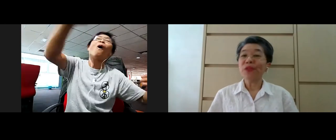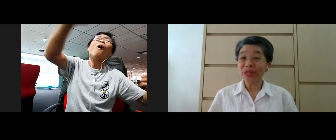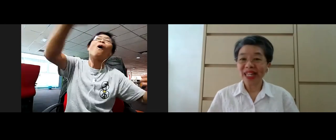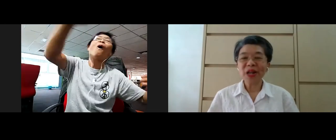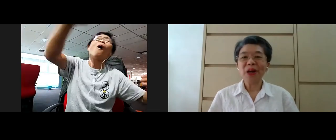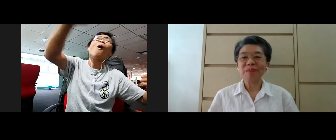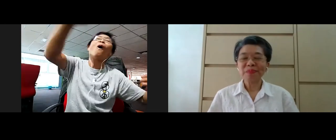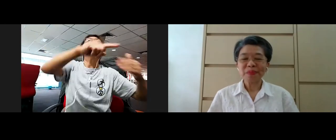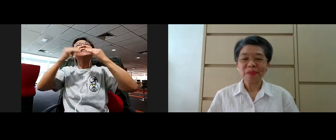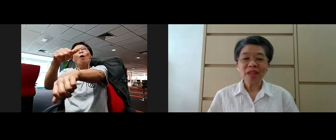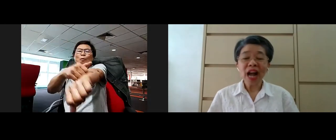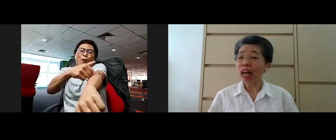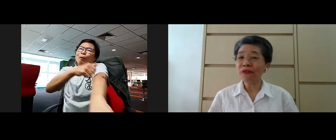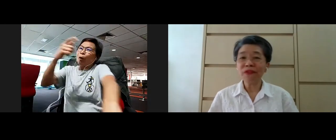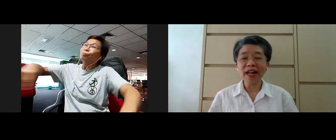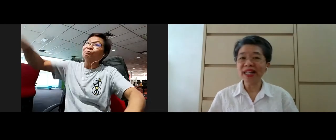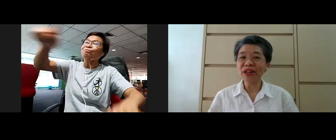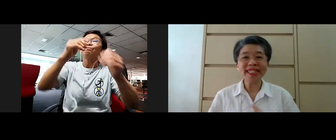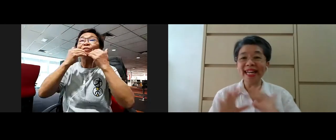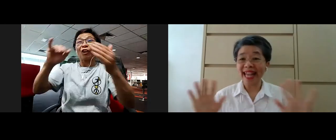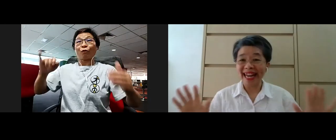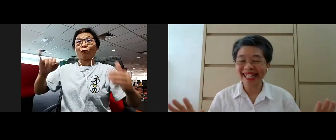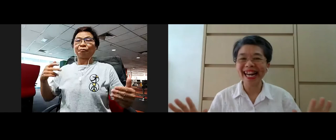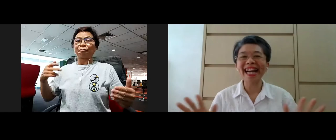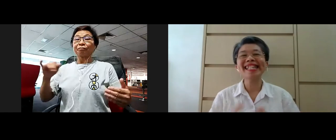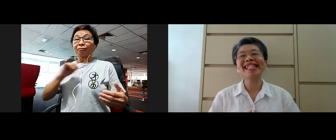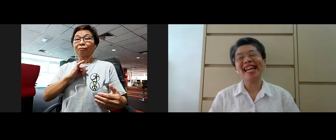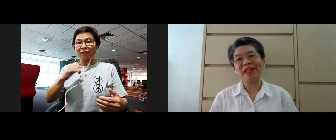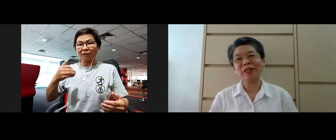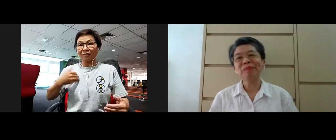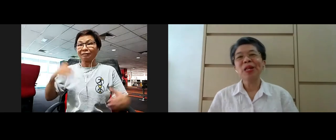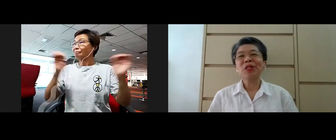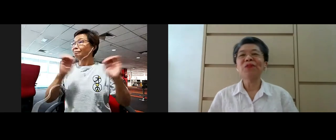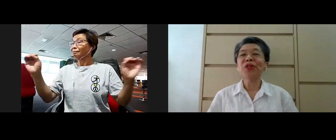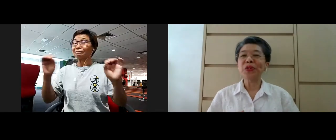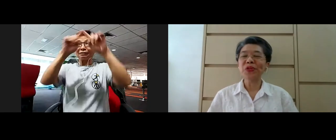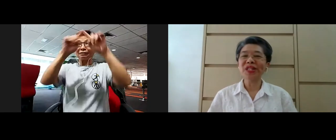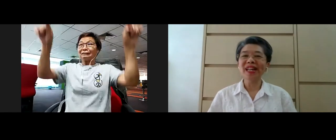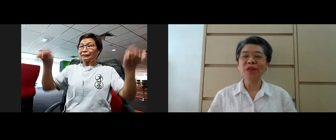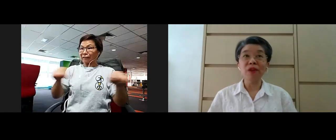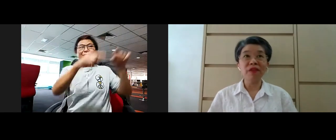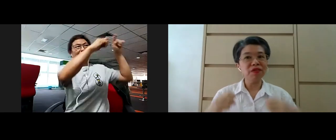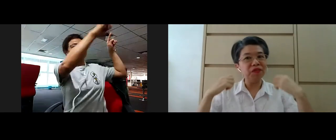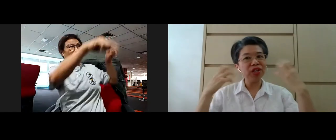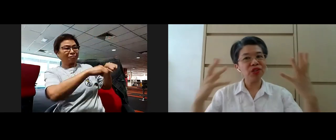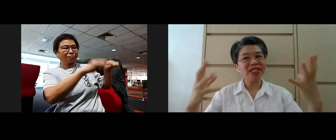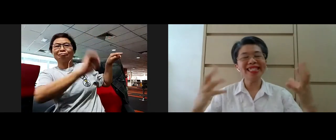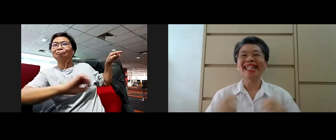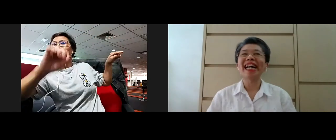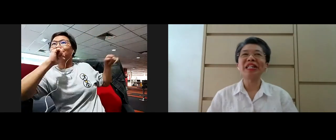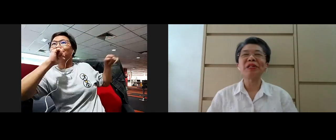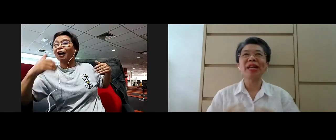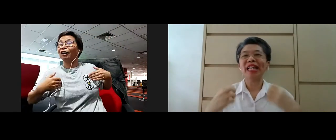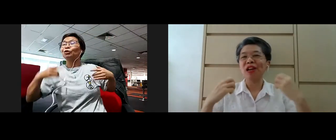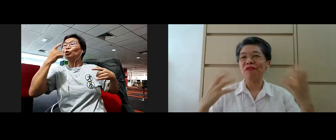So for today's talk, I have not done any slides at all. So for those who are very visual,